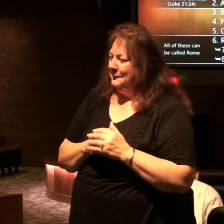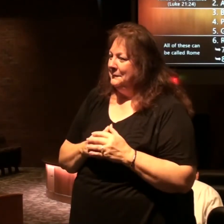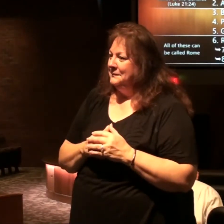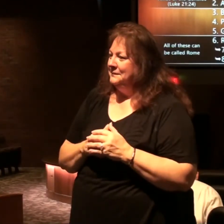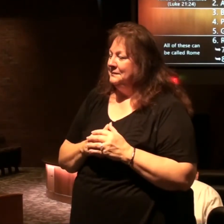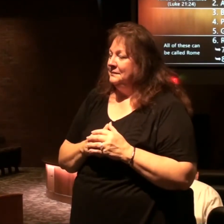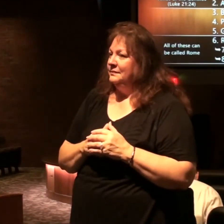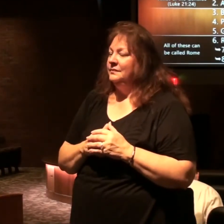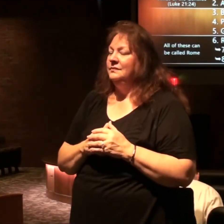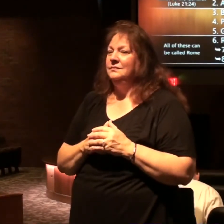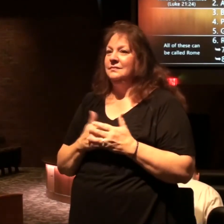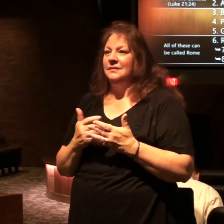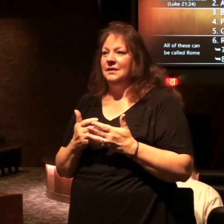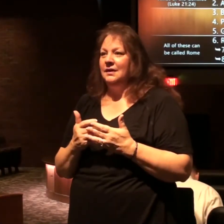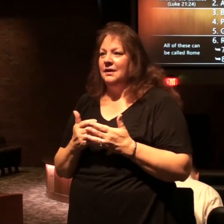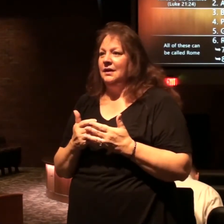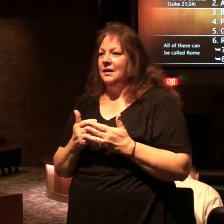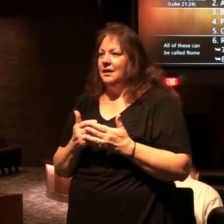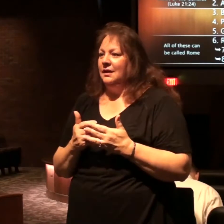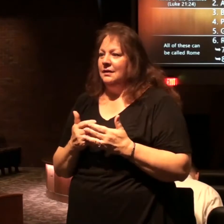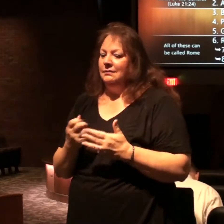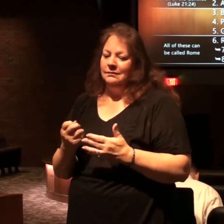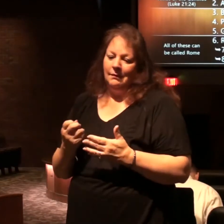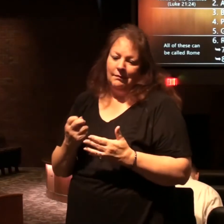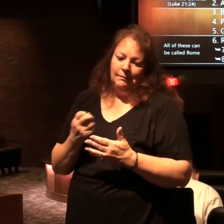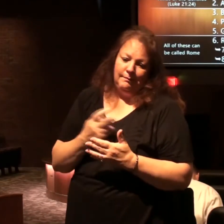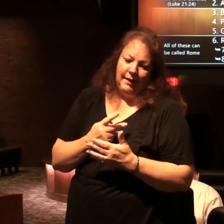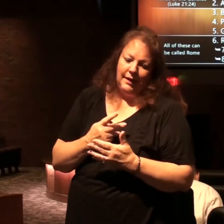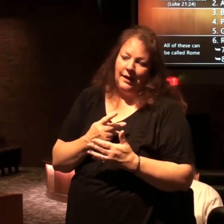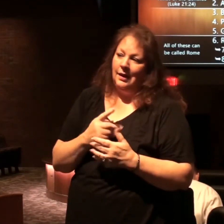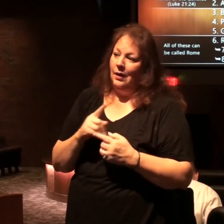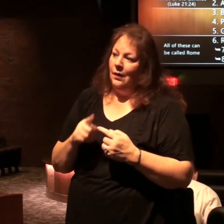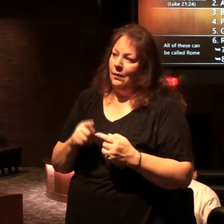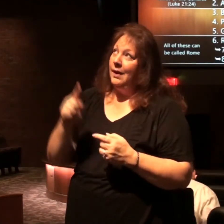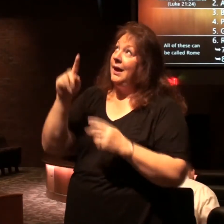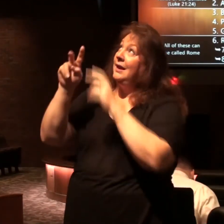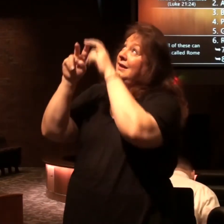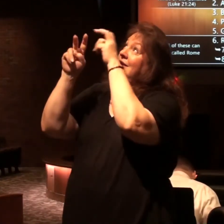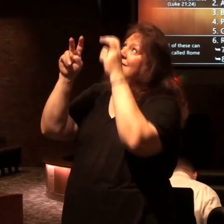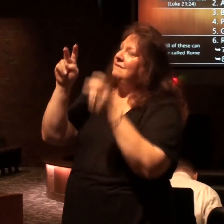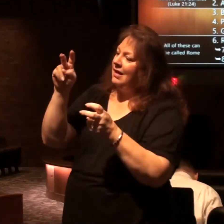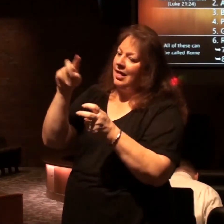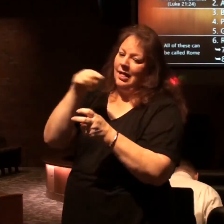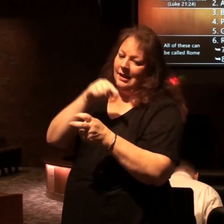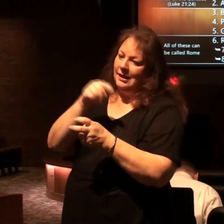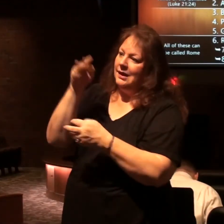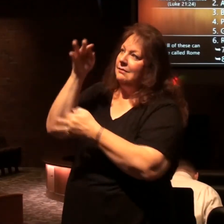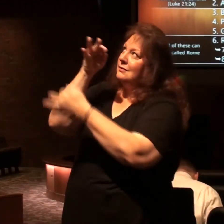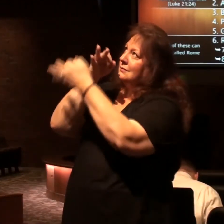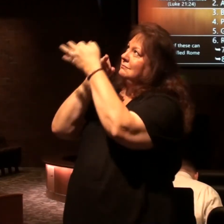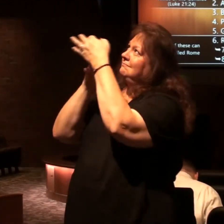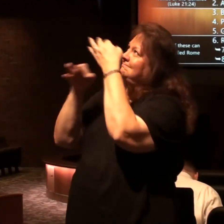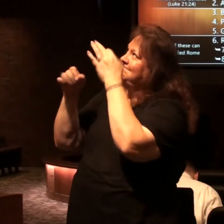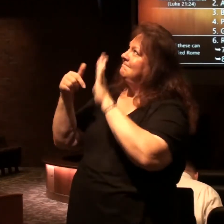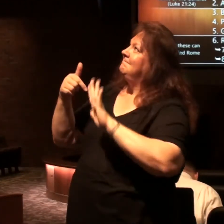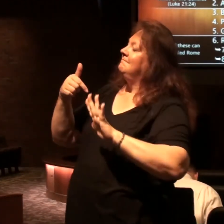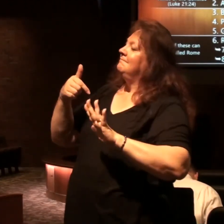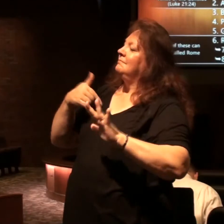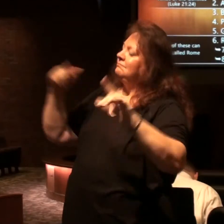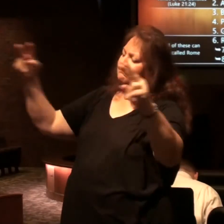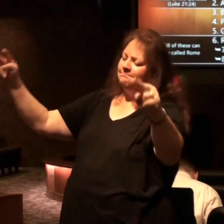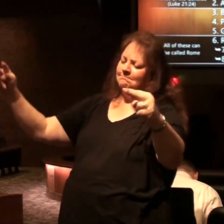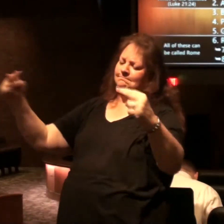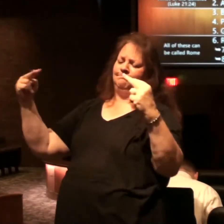as we've been back to the time of his fall he wanted to replace God and have the